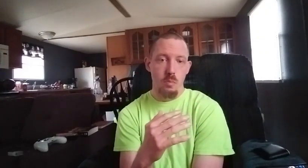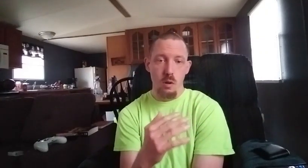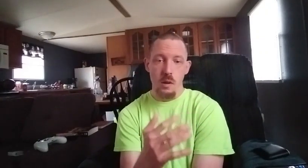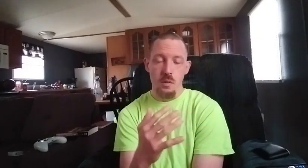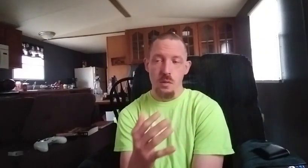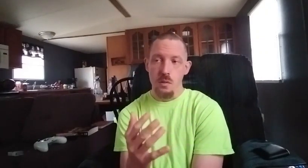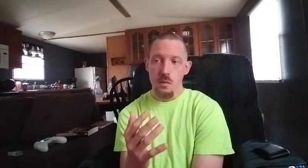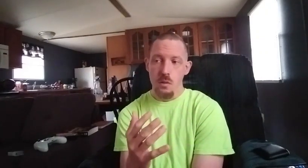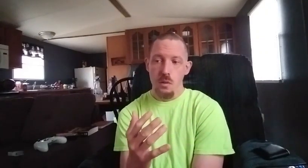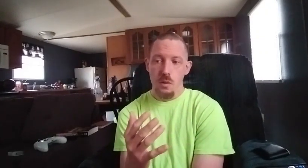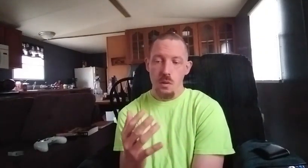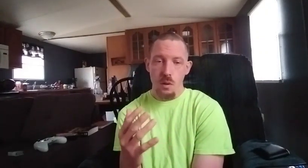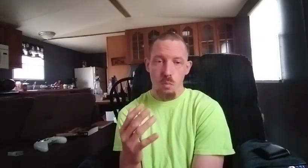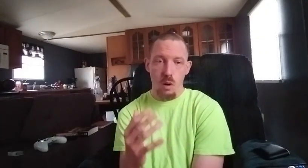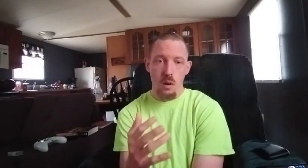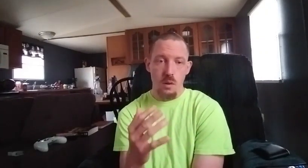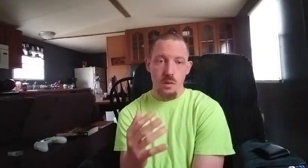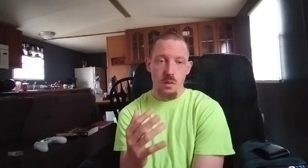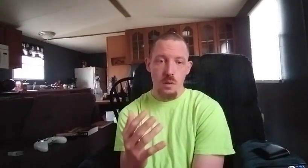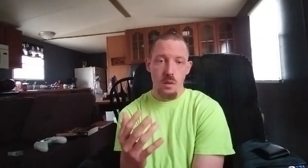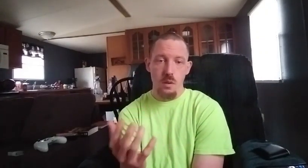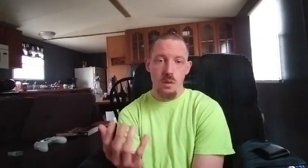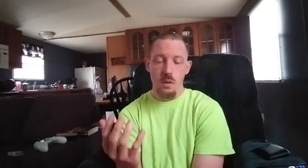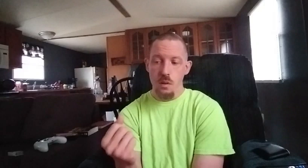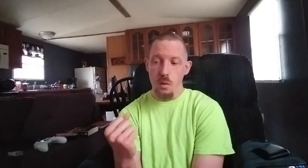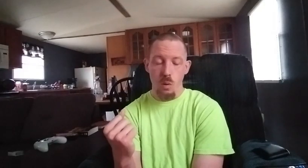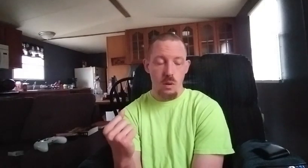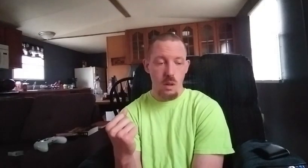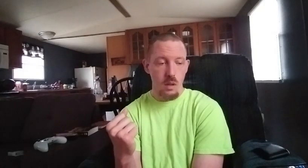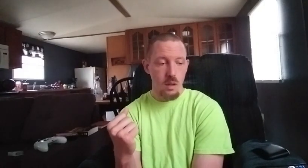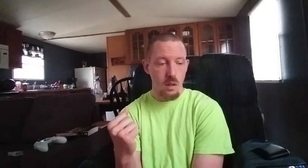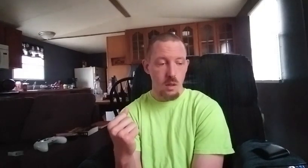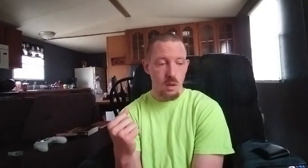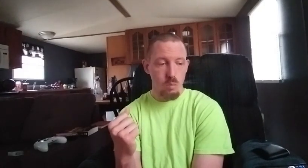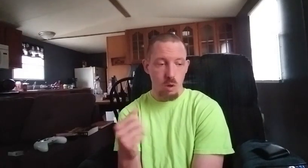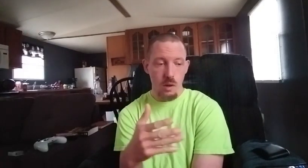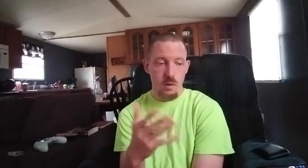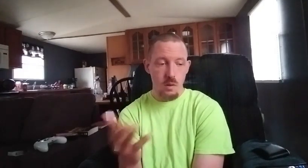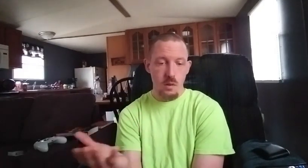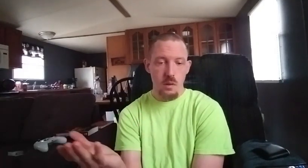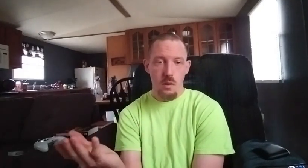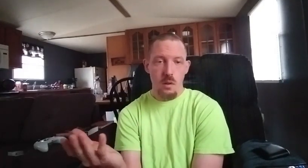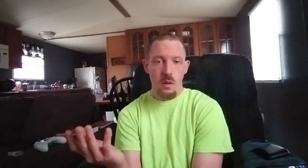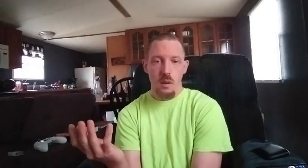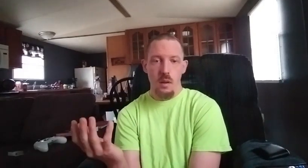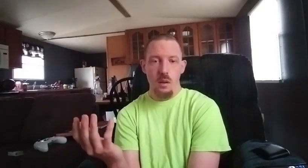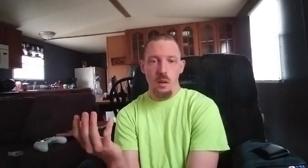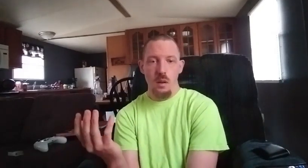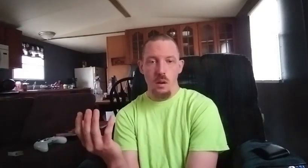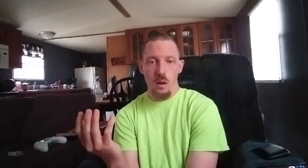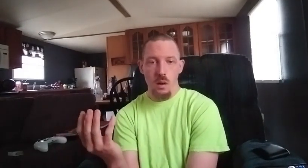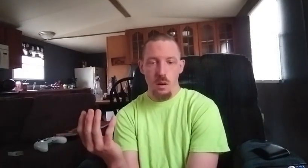progress progress in it progress in it and um